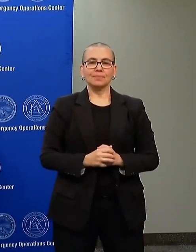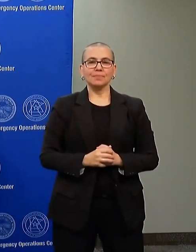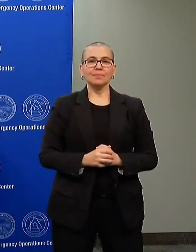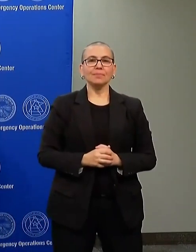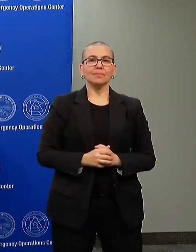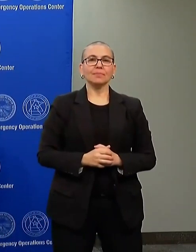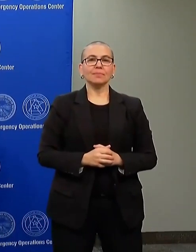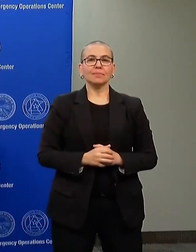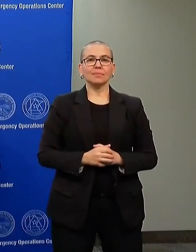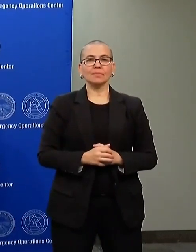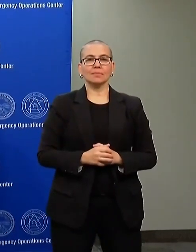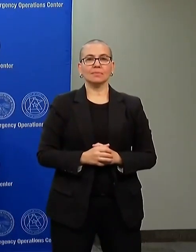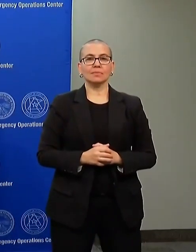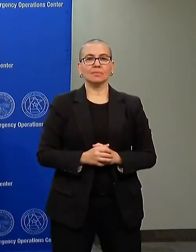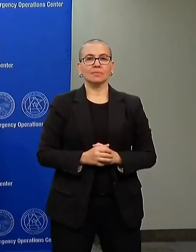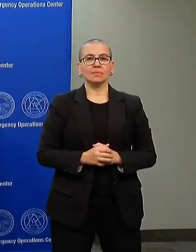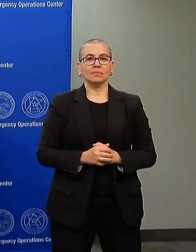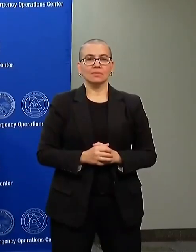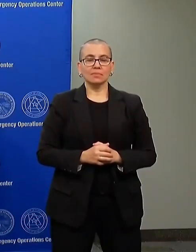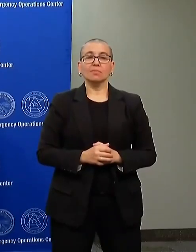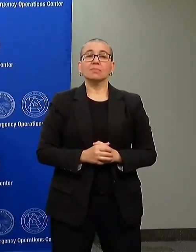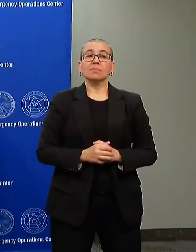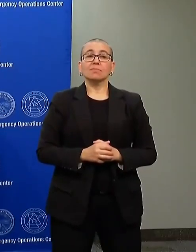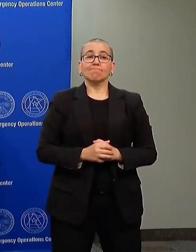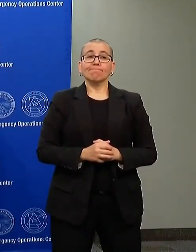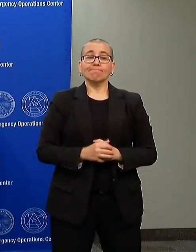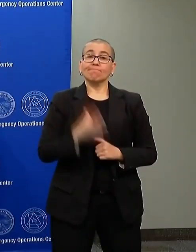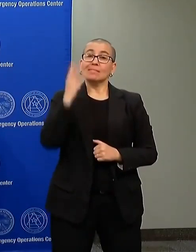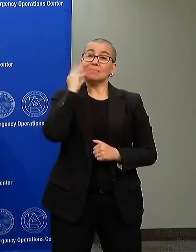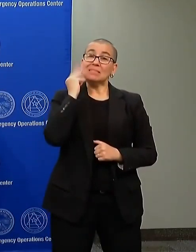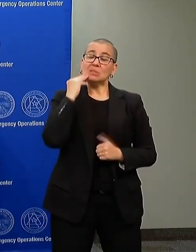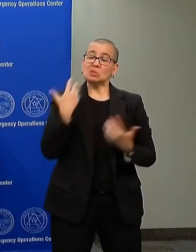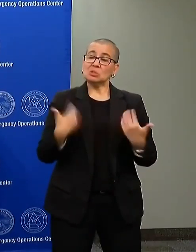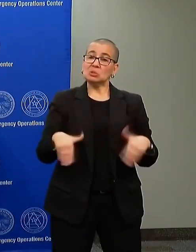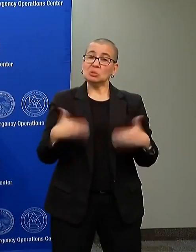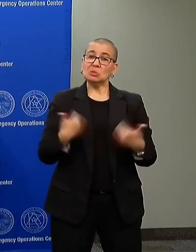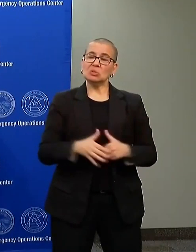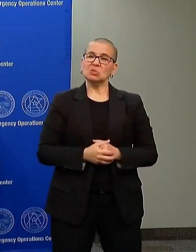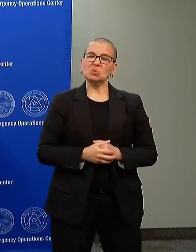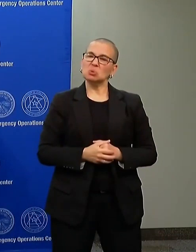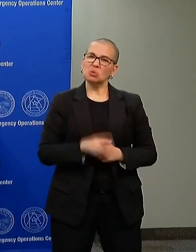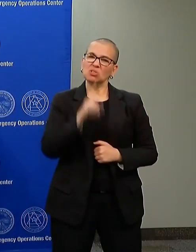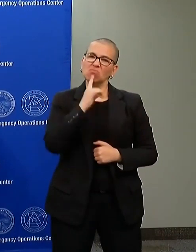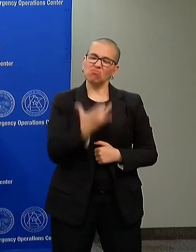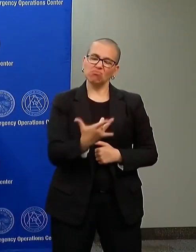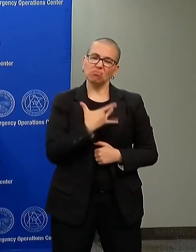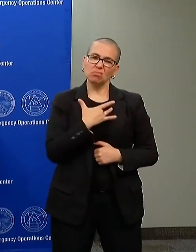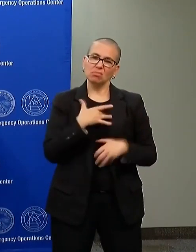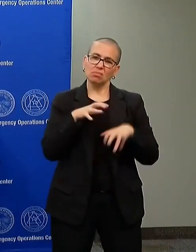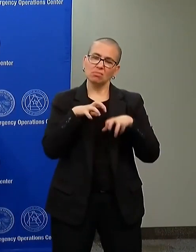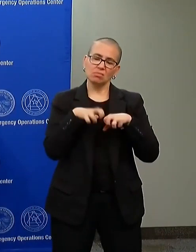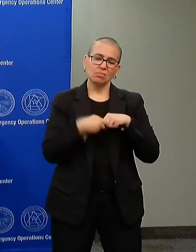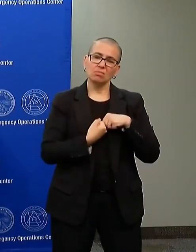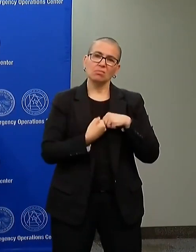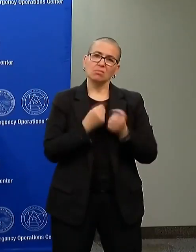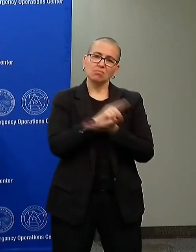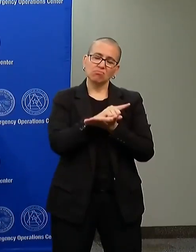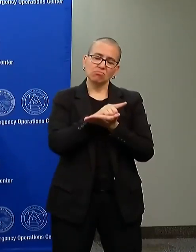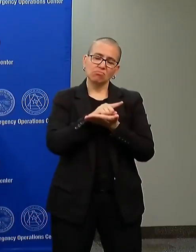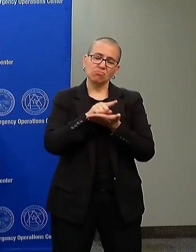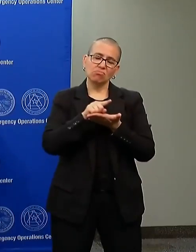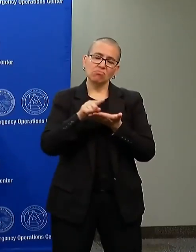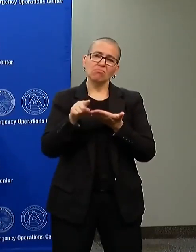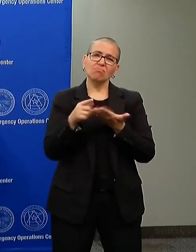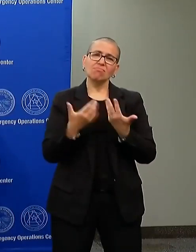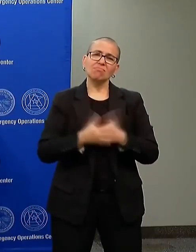What we're experiencing right now is one of the most heartbreaking weeks in American history, history, certainly in